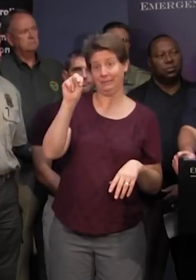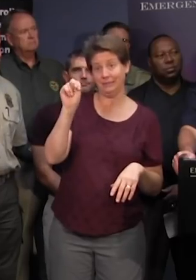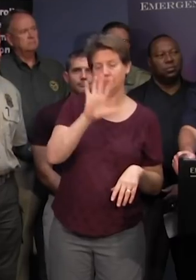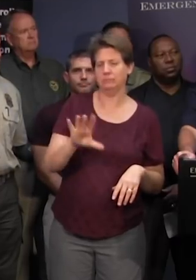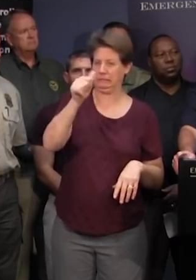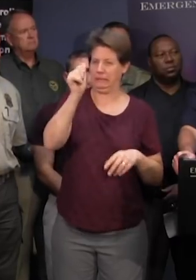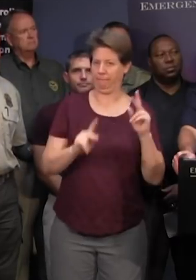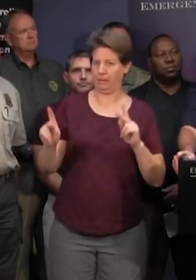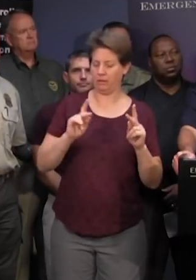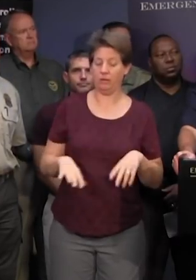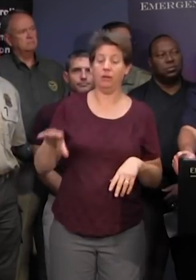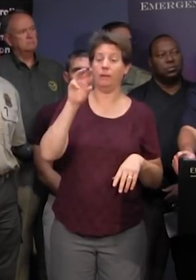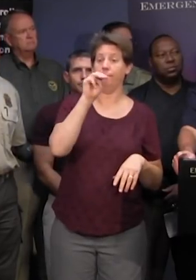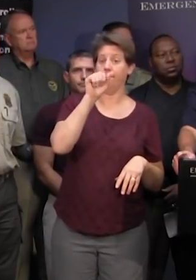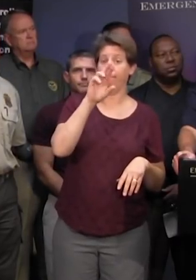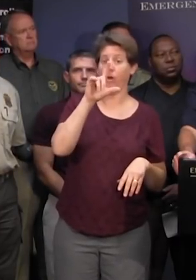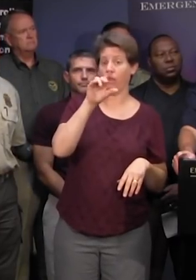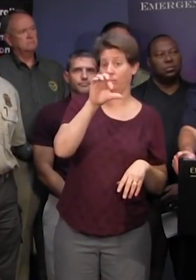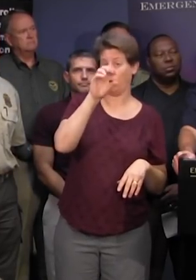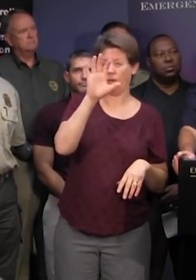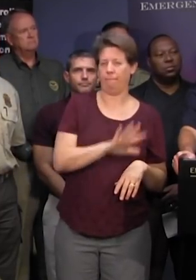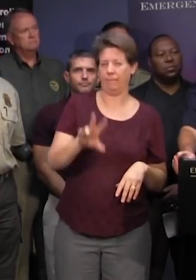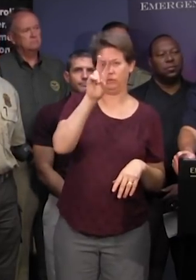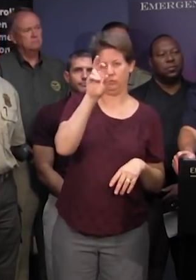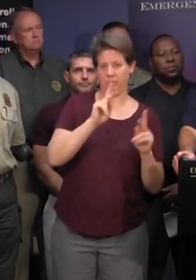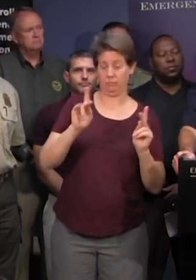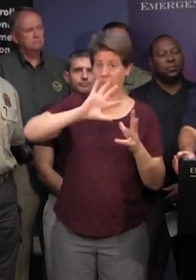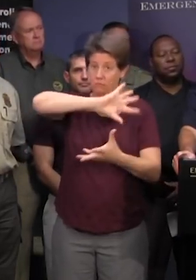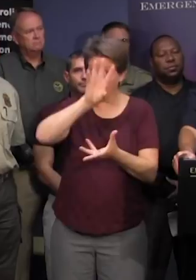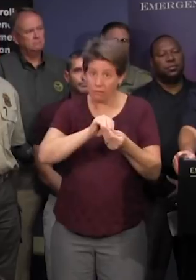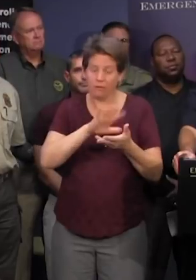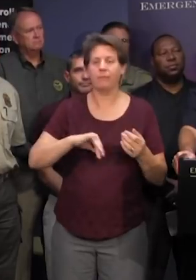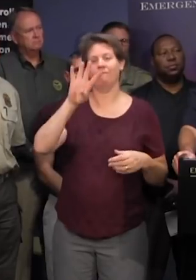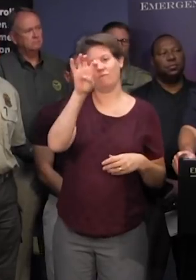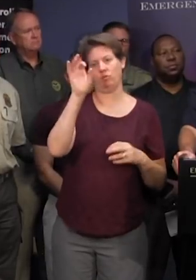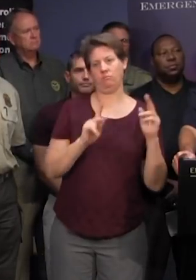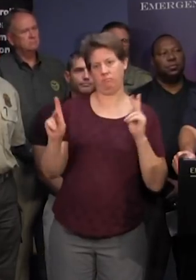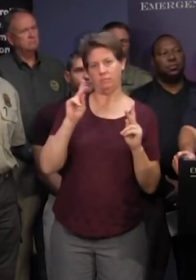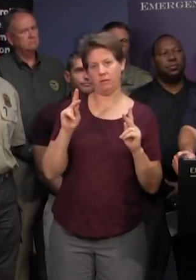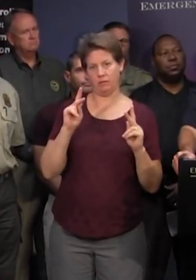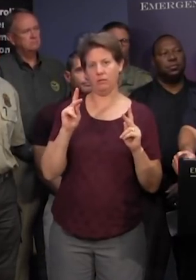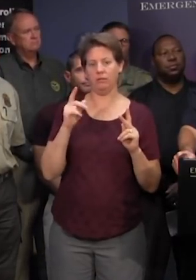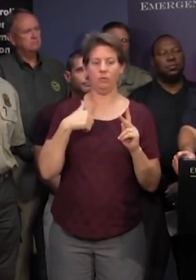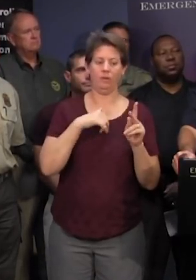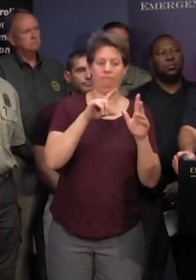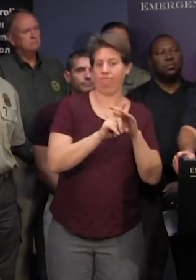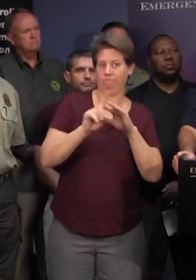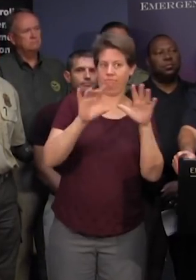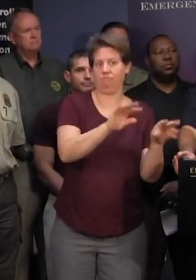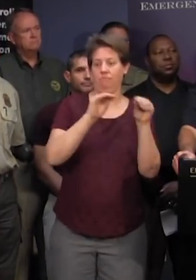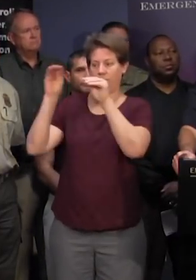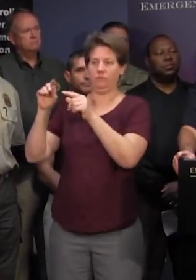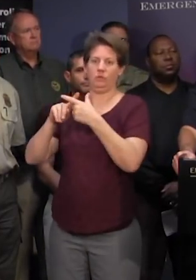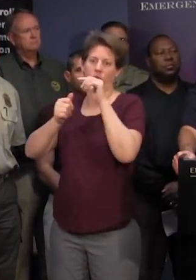and then in marlborough approximately 200 people so that's about 400 people right now that have been evacuated to uh shelters